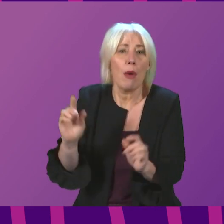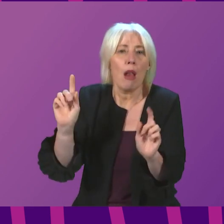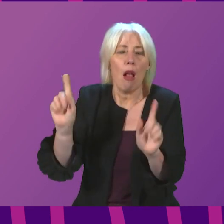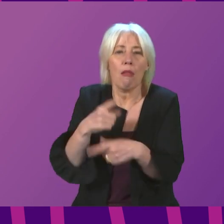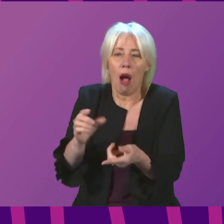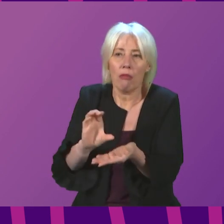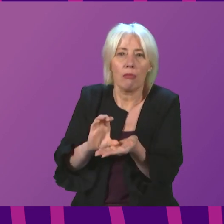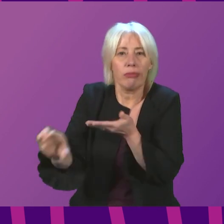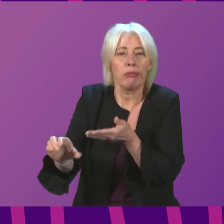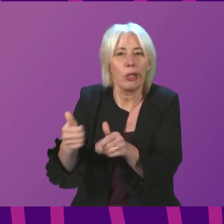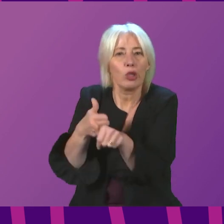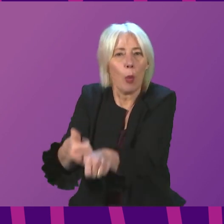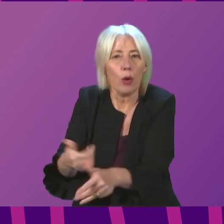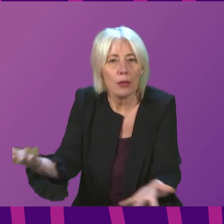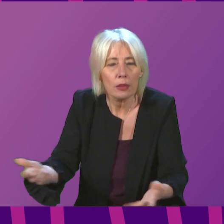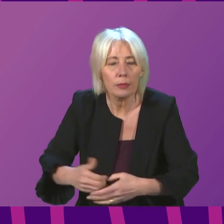The Prime Minister.